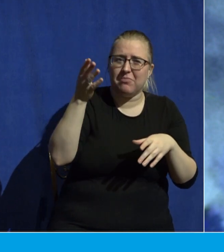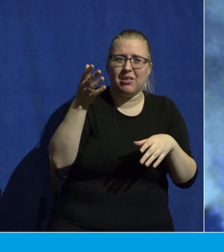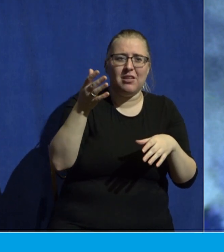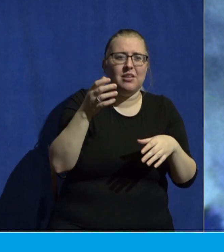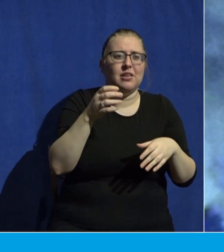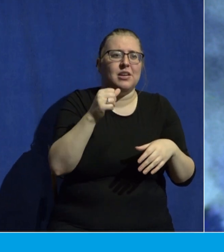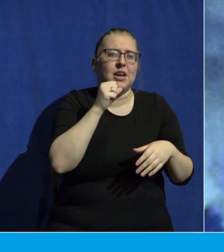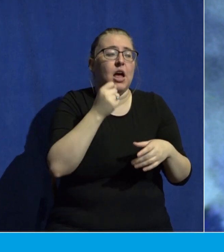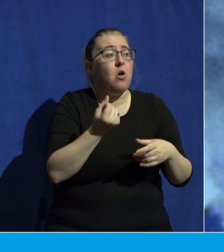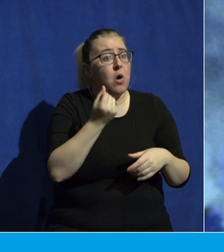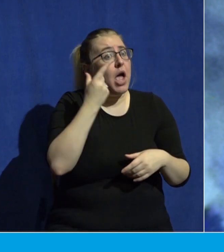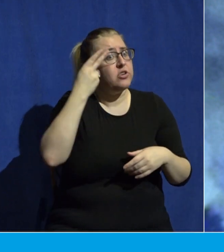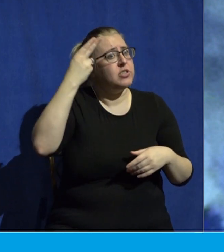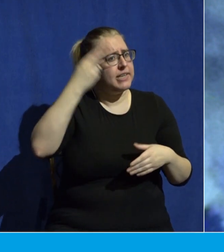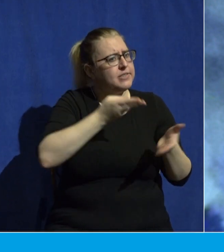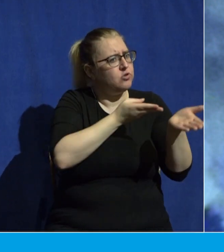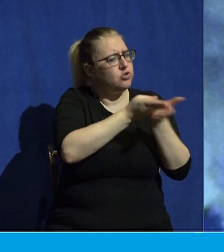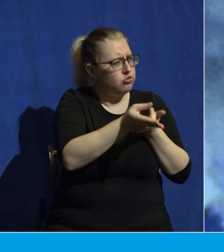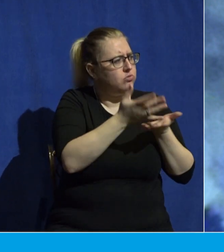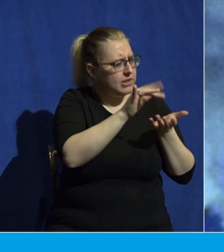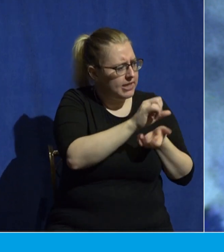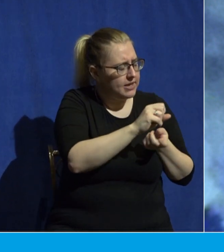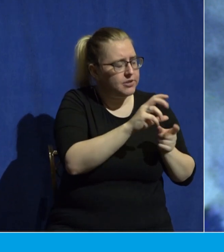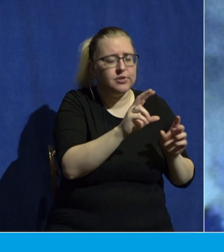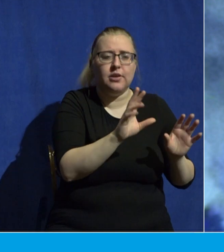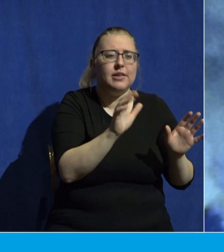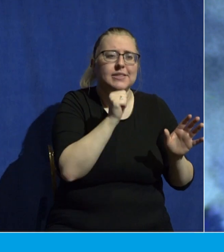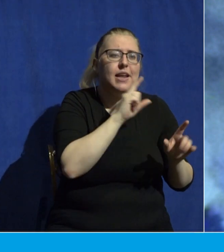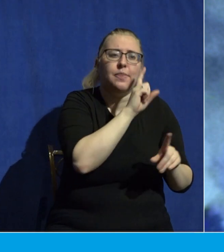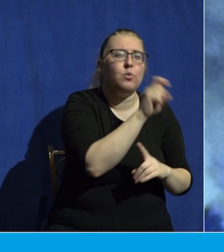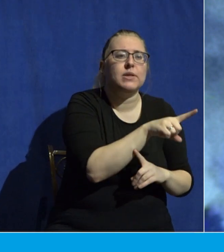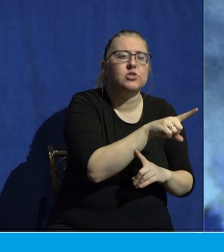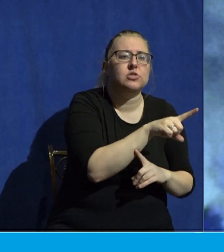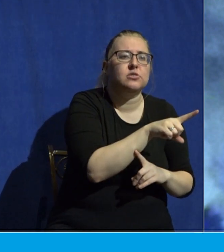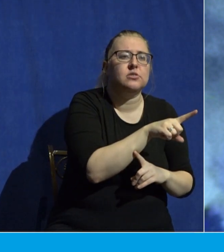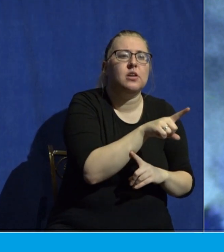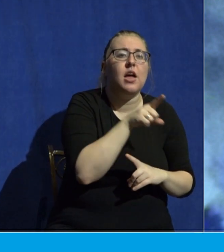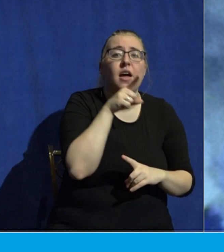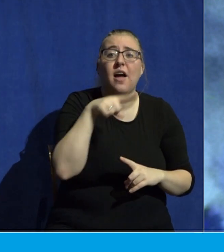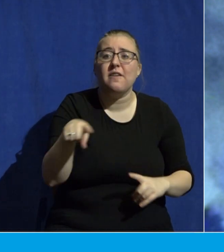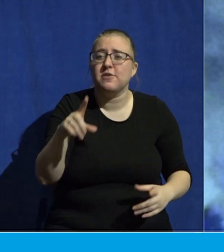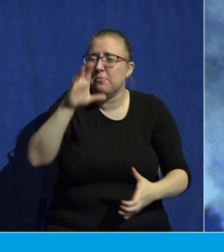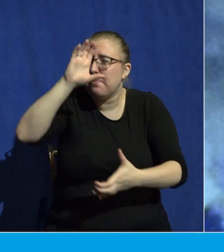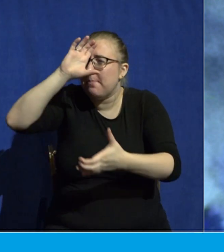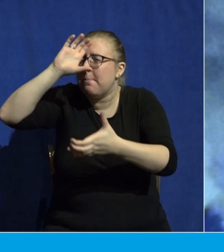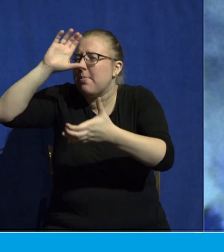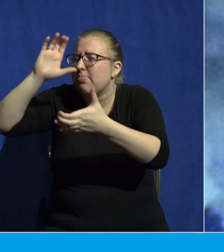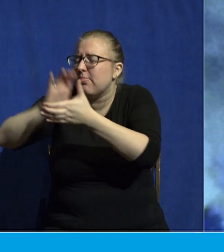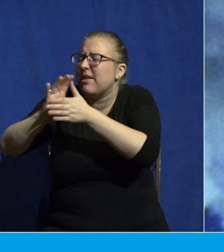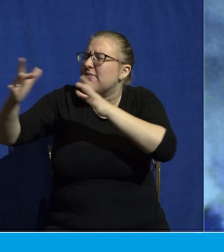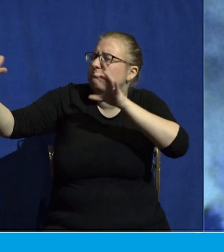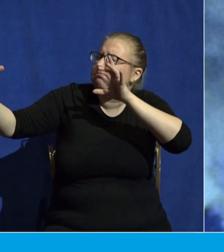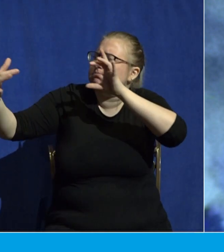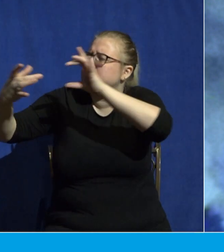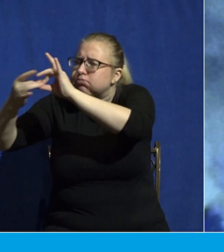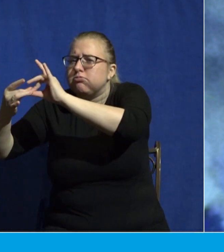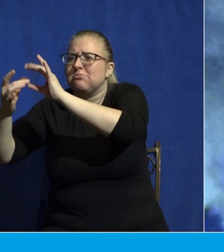historical truths, I'm asking you, have you believed into Jesus? If you have not come with empty hands of faith